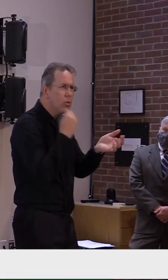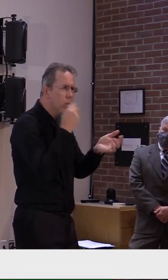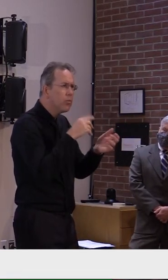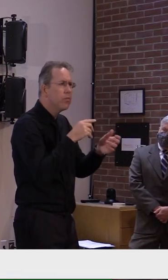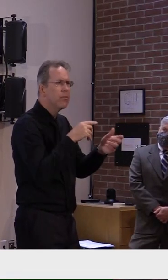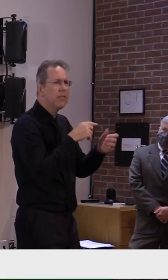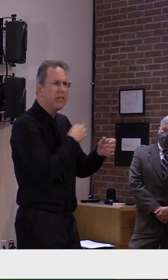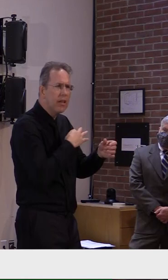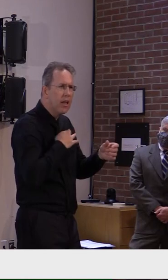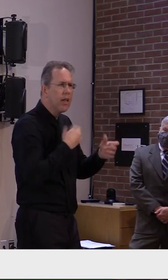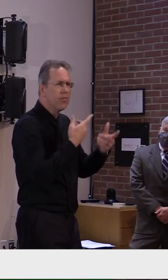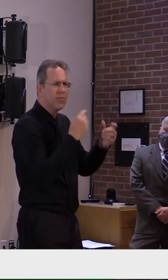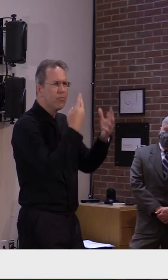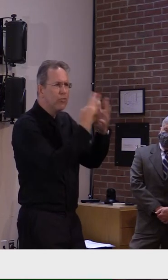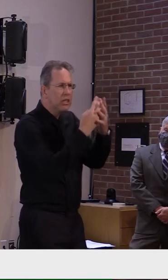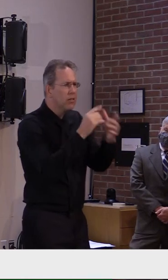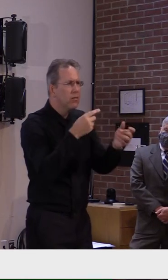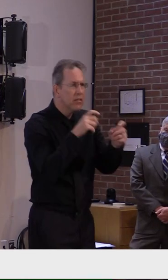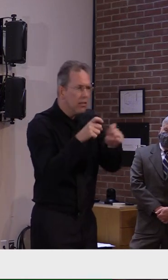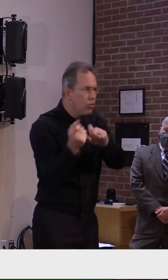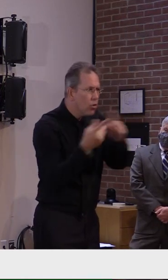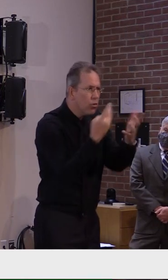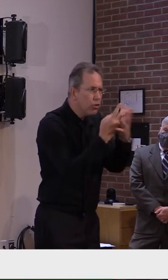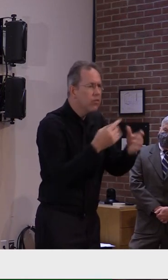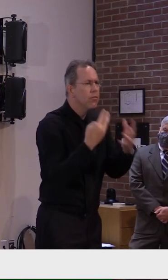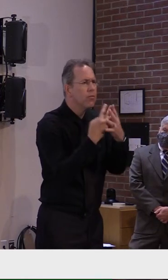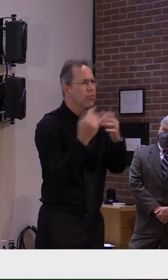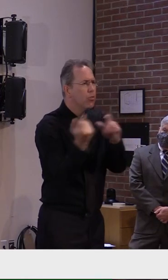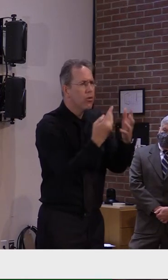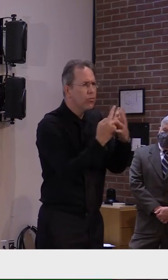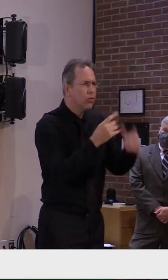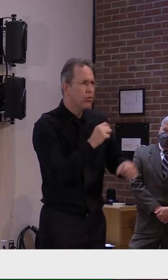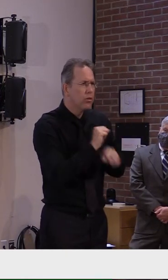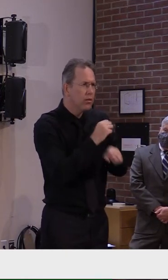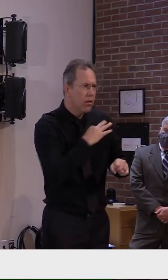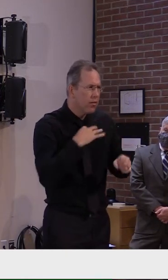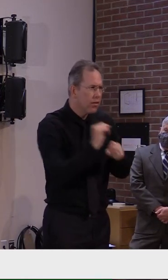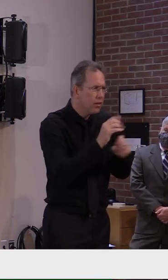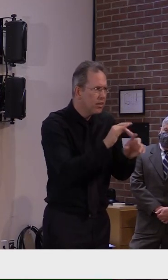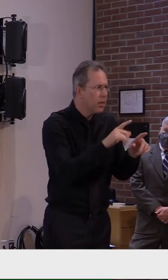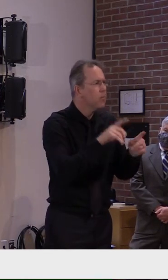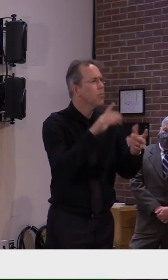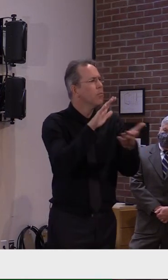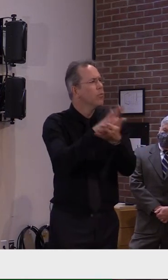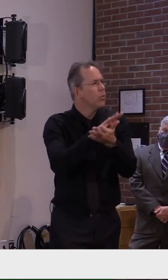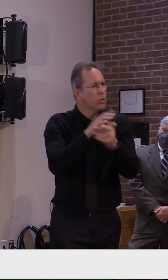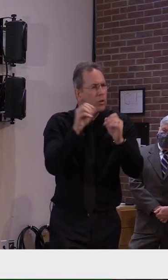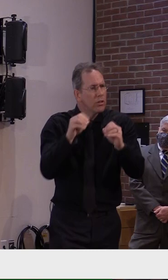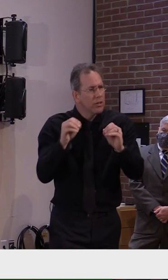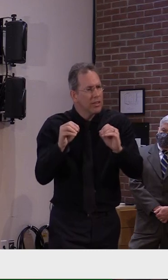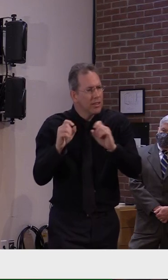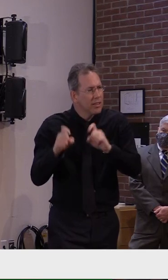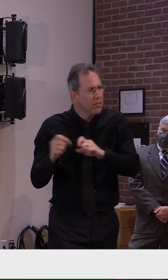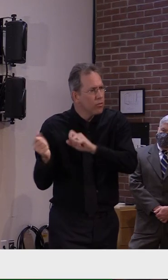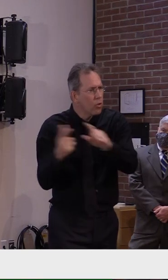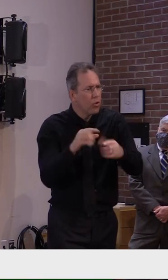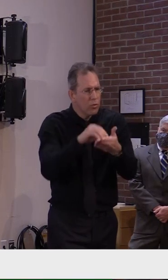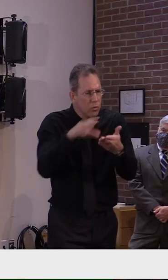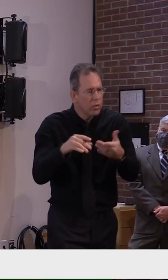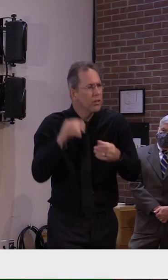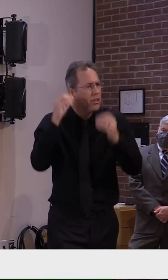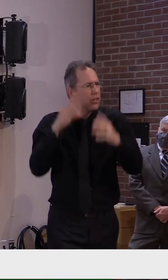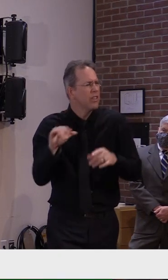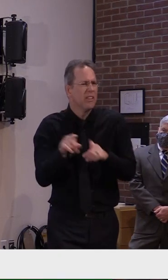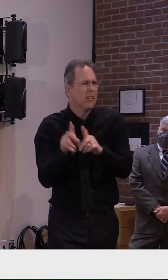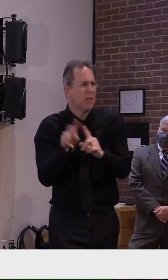population, whether they're the ones I just mentioned or the teacher and school staff population, don't